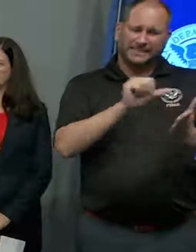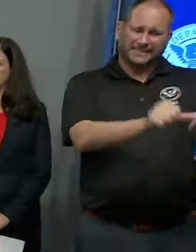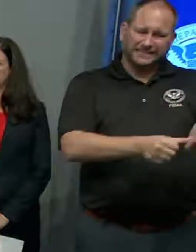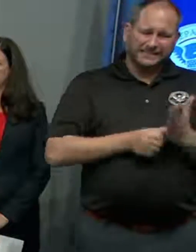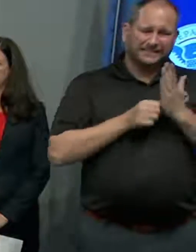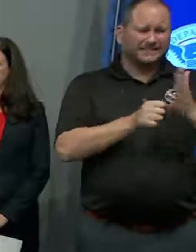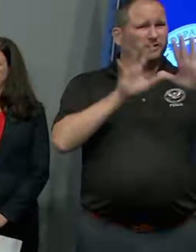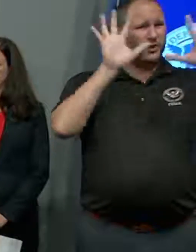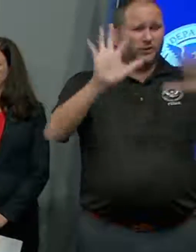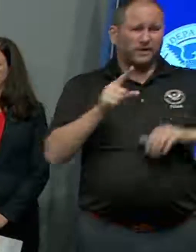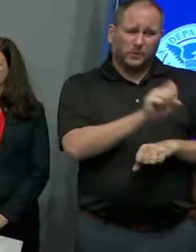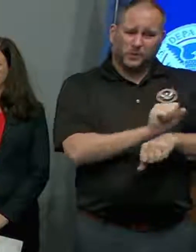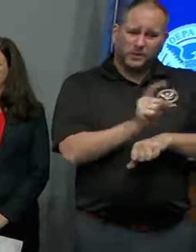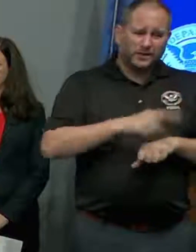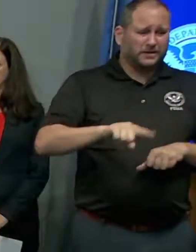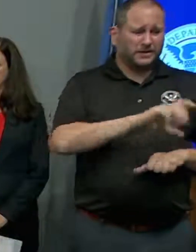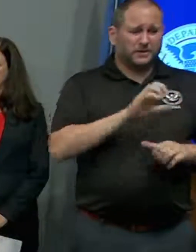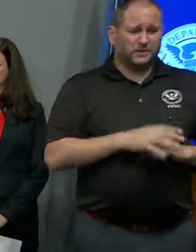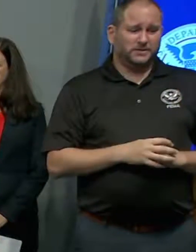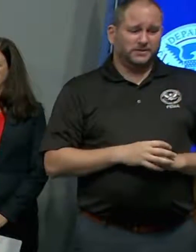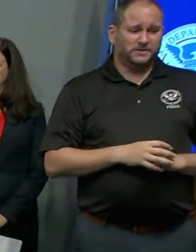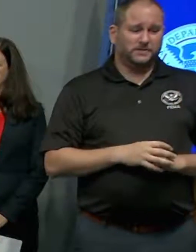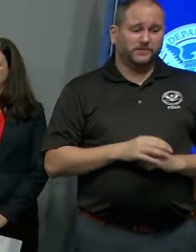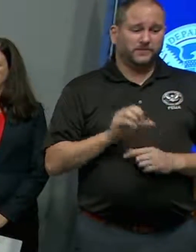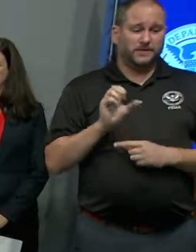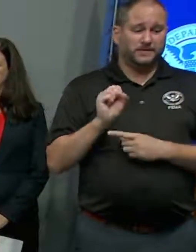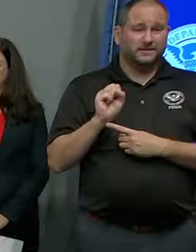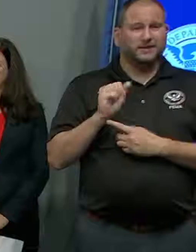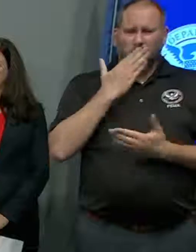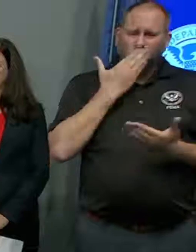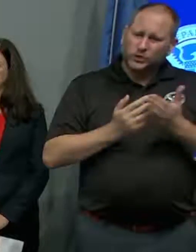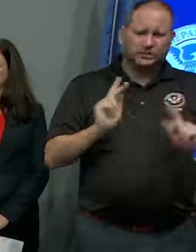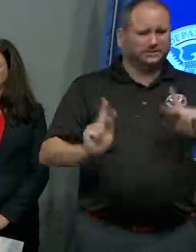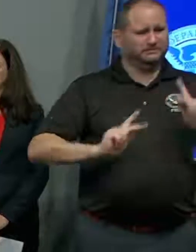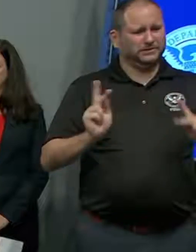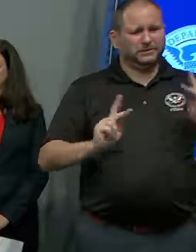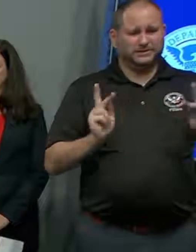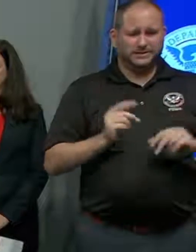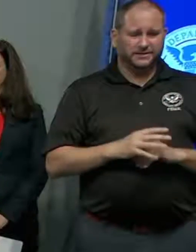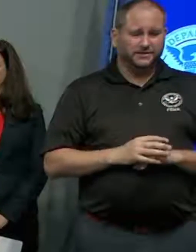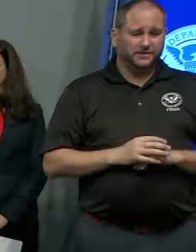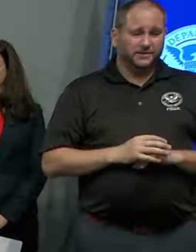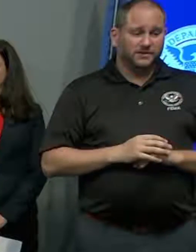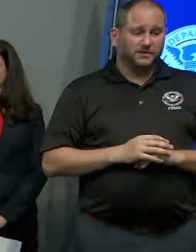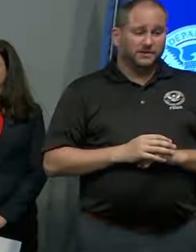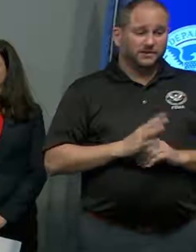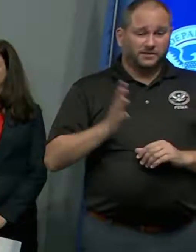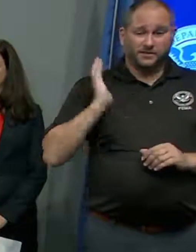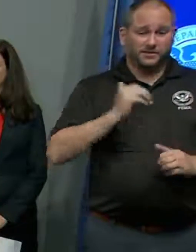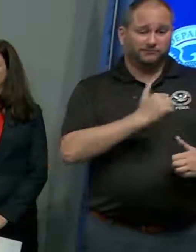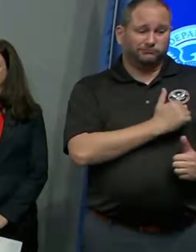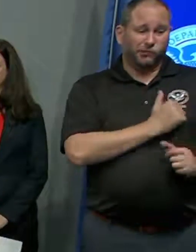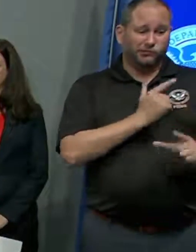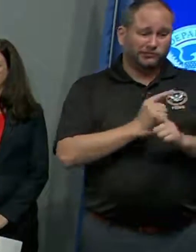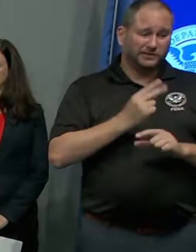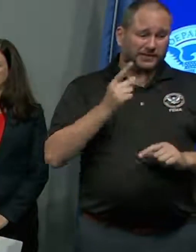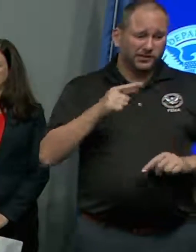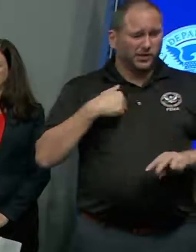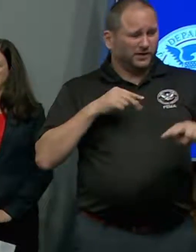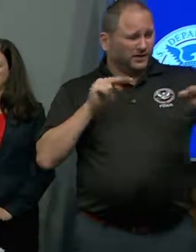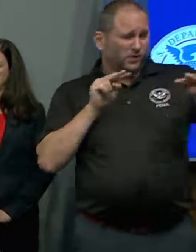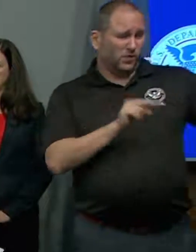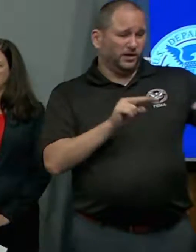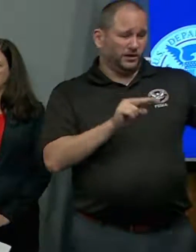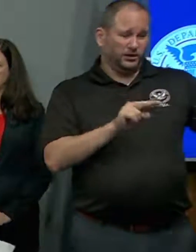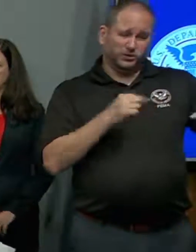work that our good Samaritans are doing as well. Back at our Coast Guard headquarters, I now have 32 watchstanders standing watch